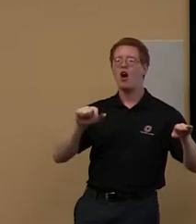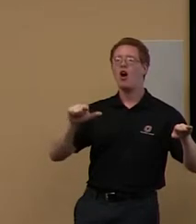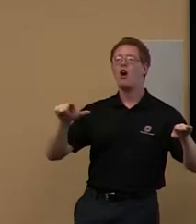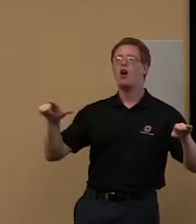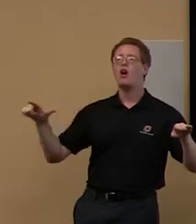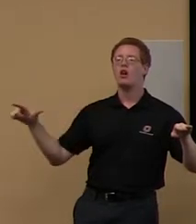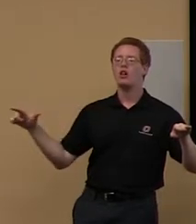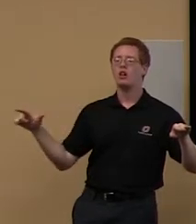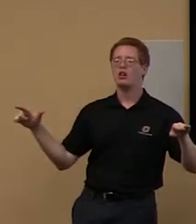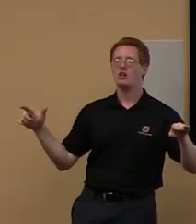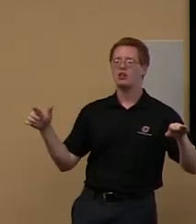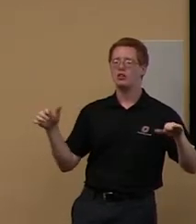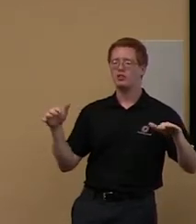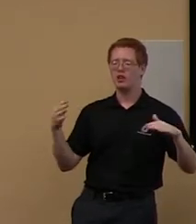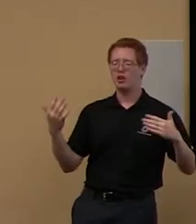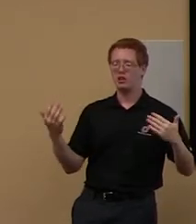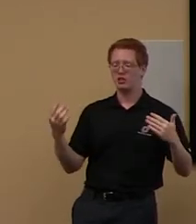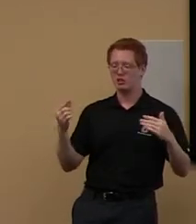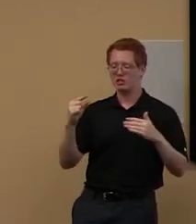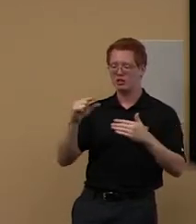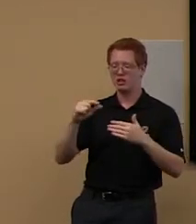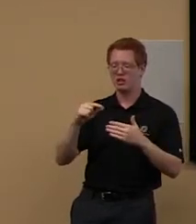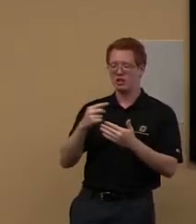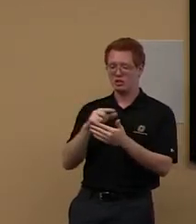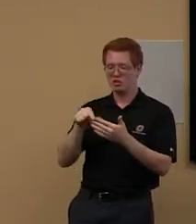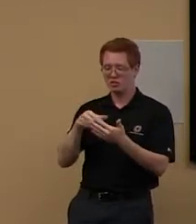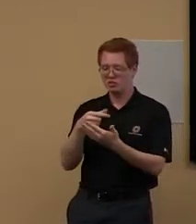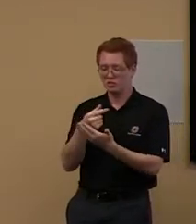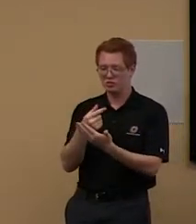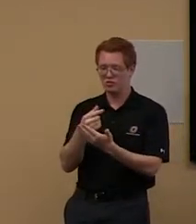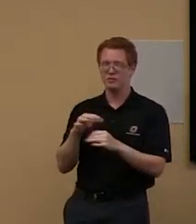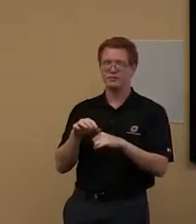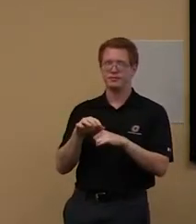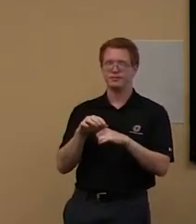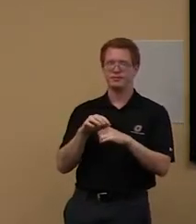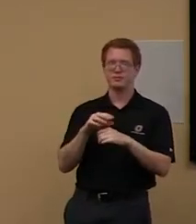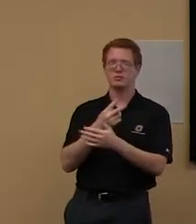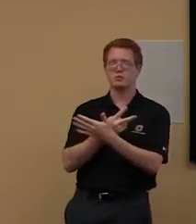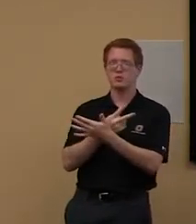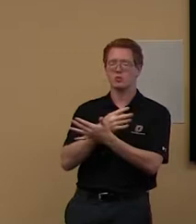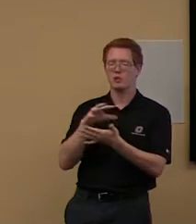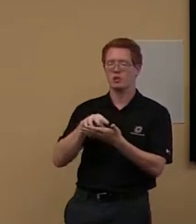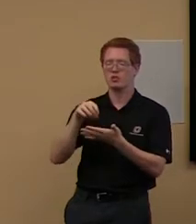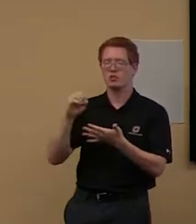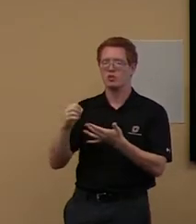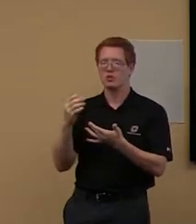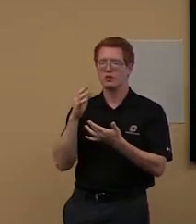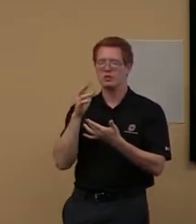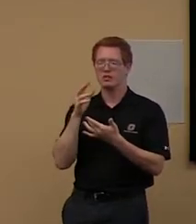serious about that. I've heard them come in and talk about that.